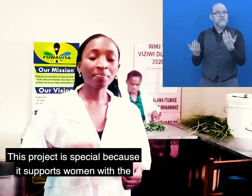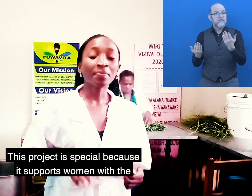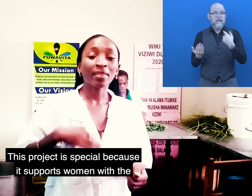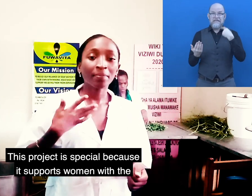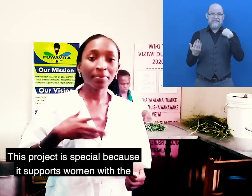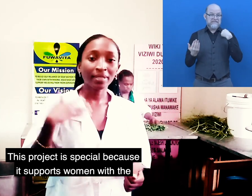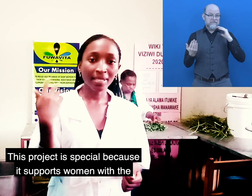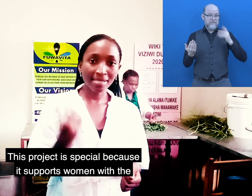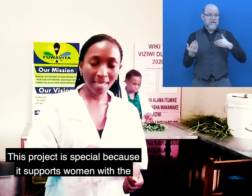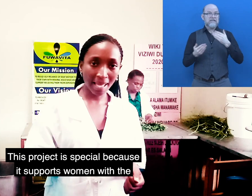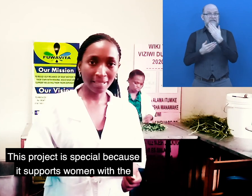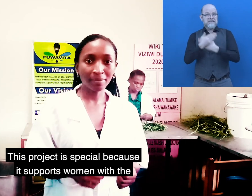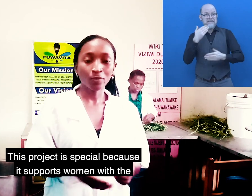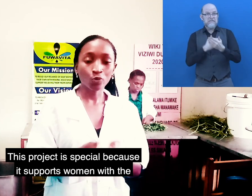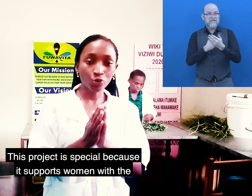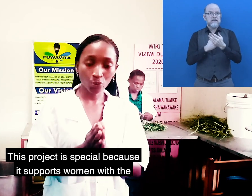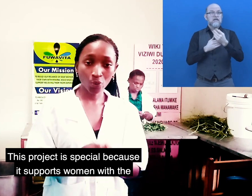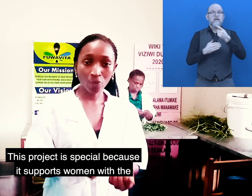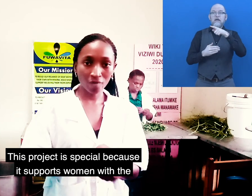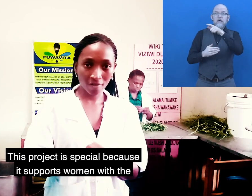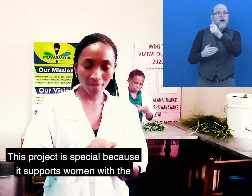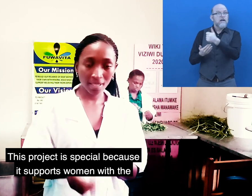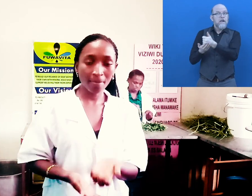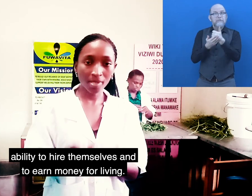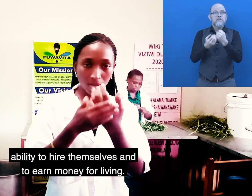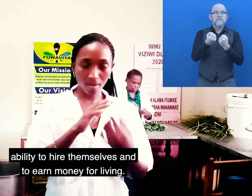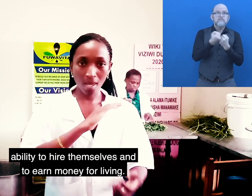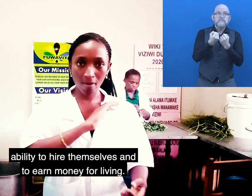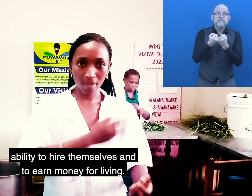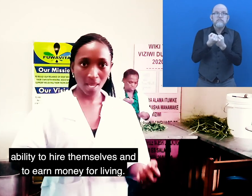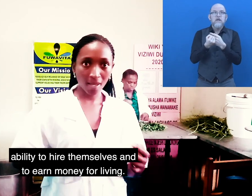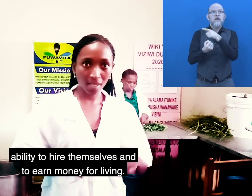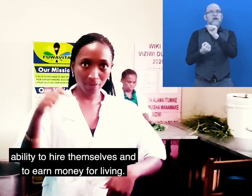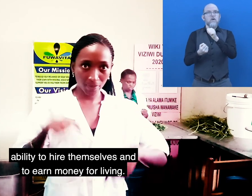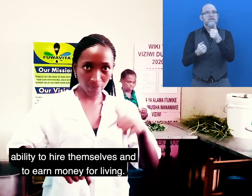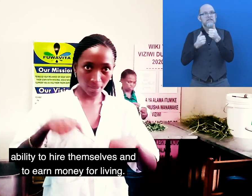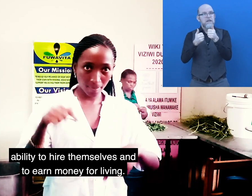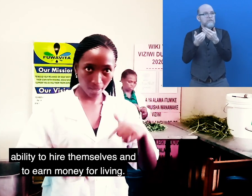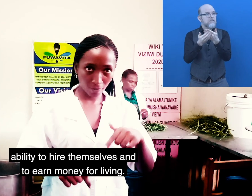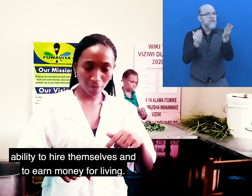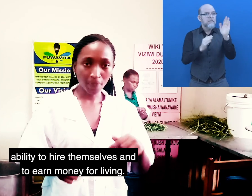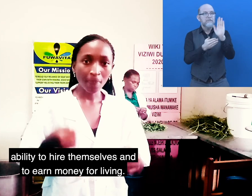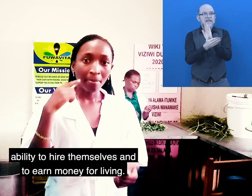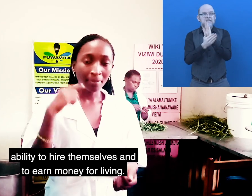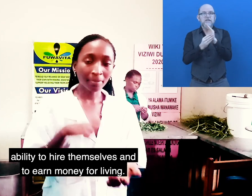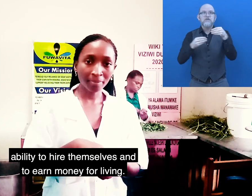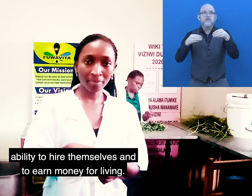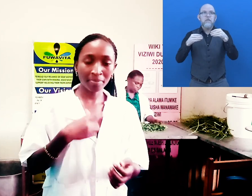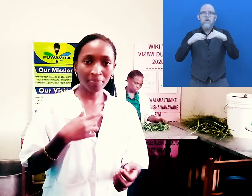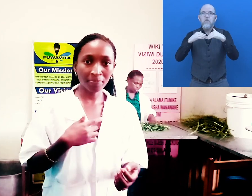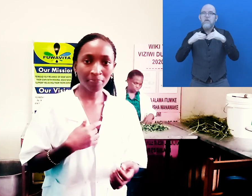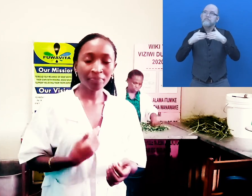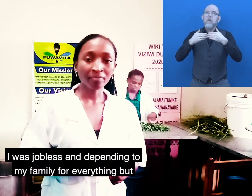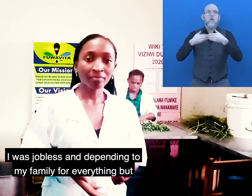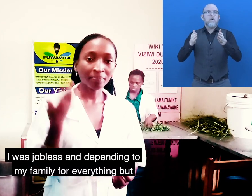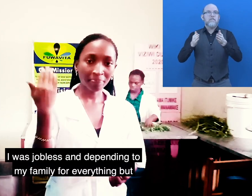project is special because it supports women with disabilities to hire themselves and earn money for living.